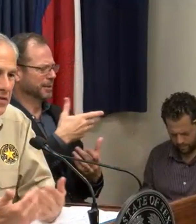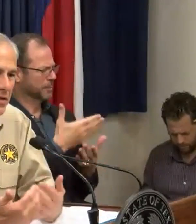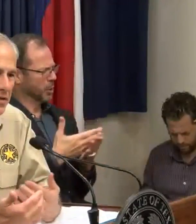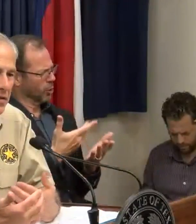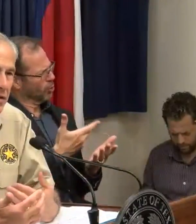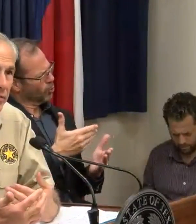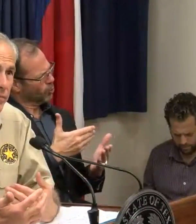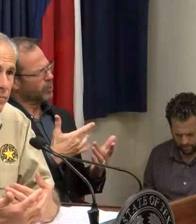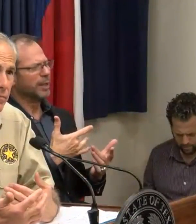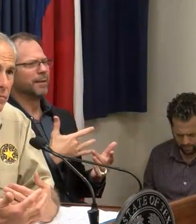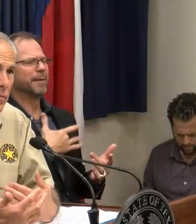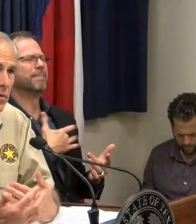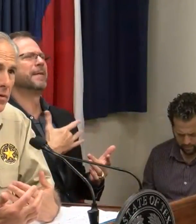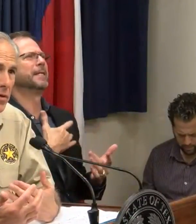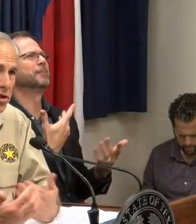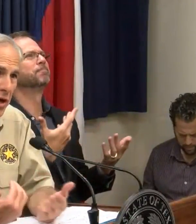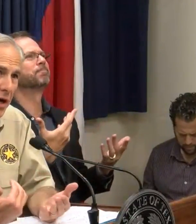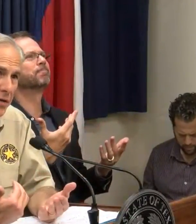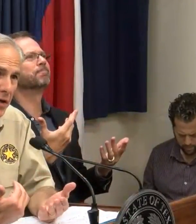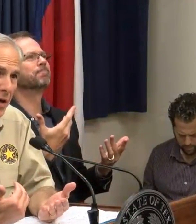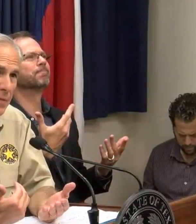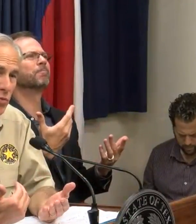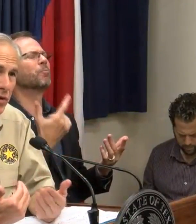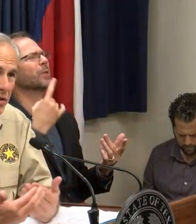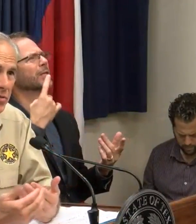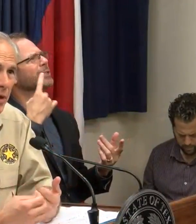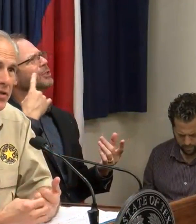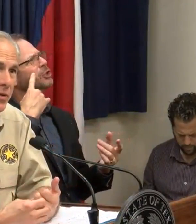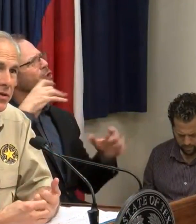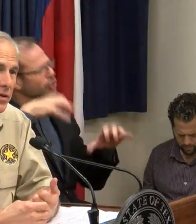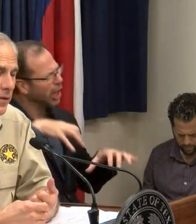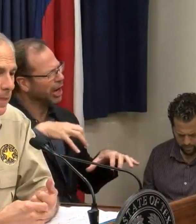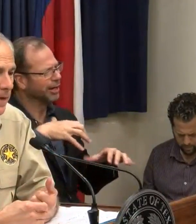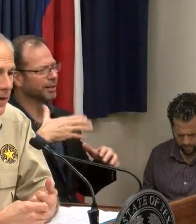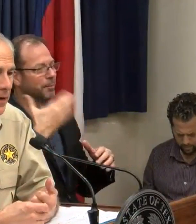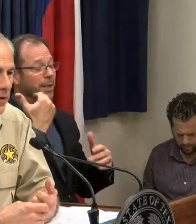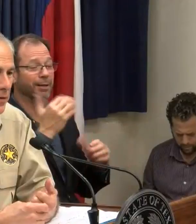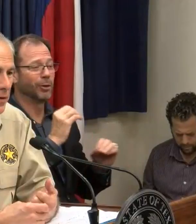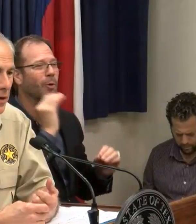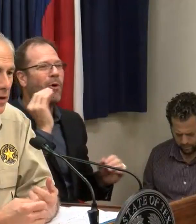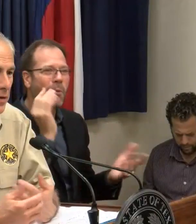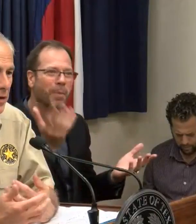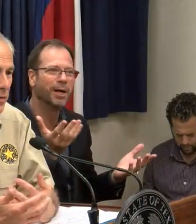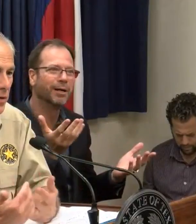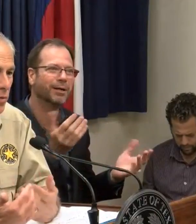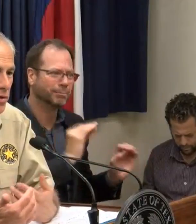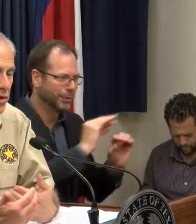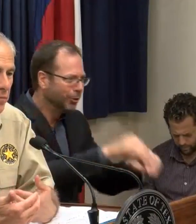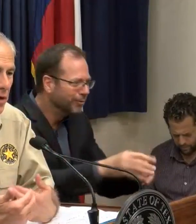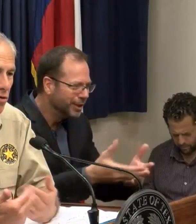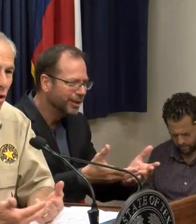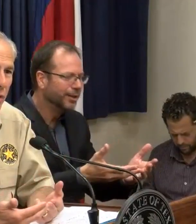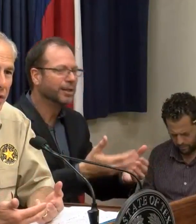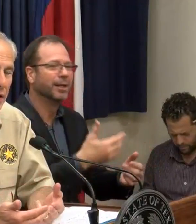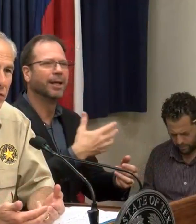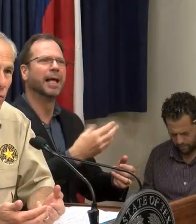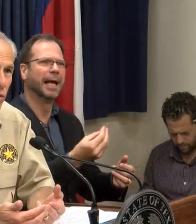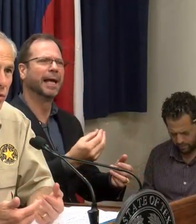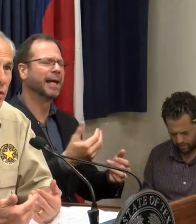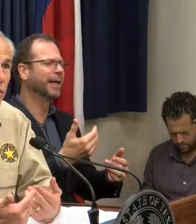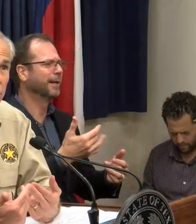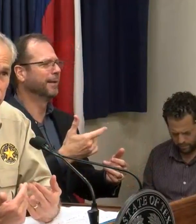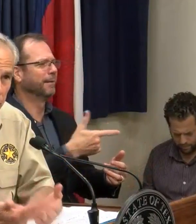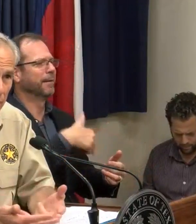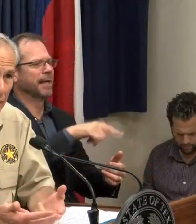facing a sense of the shock that comes with displacement. And there was a growing need